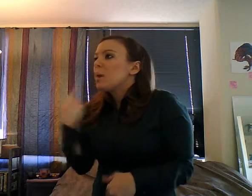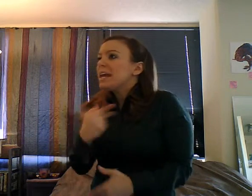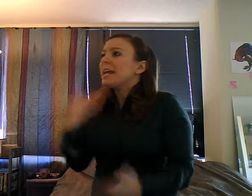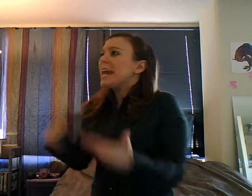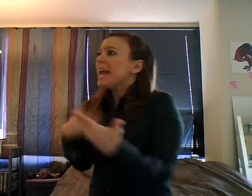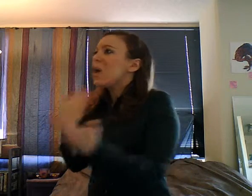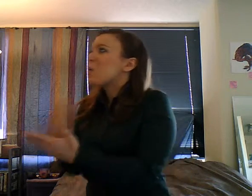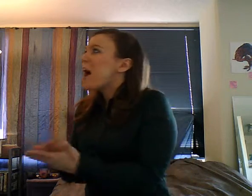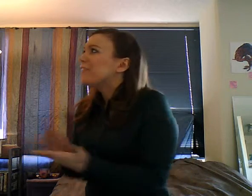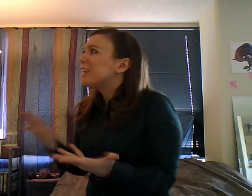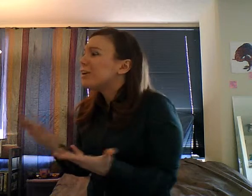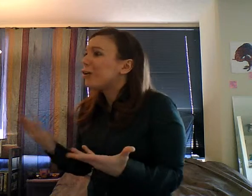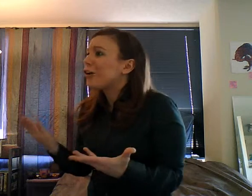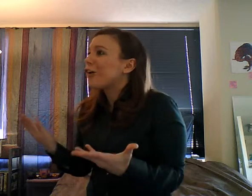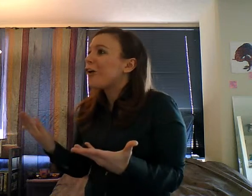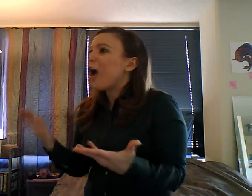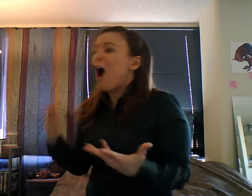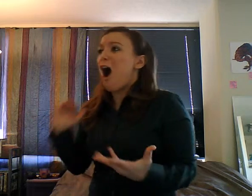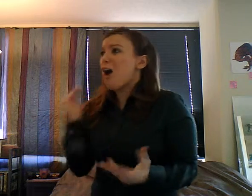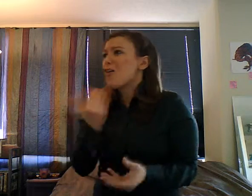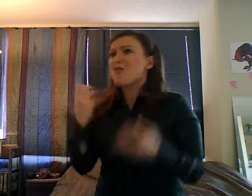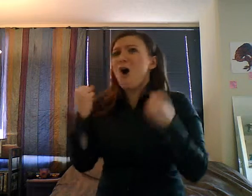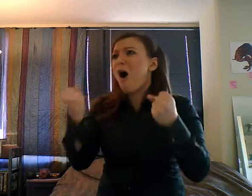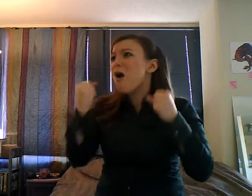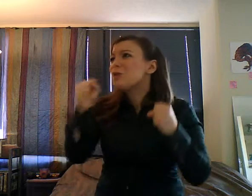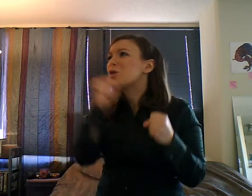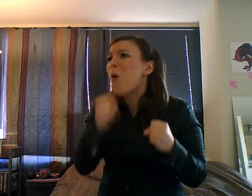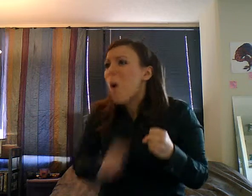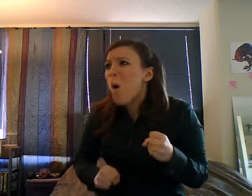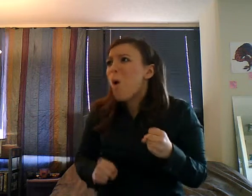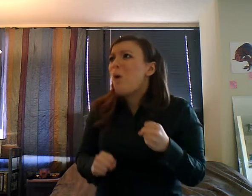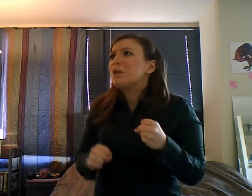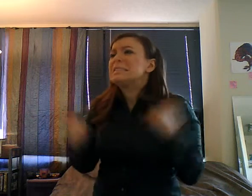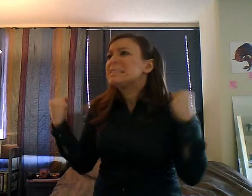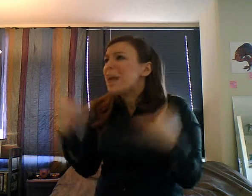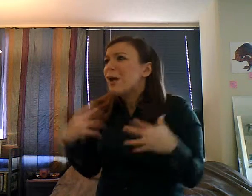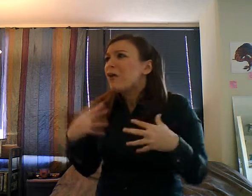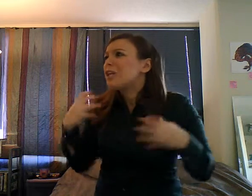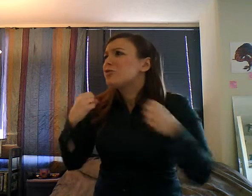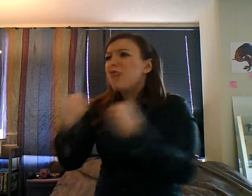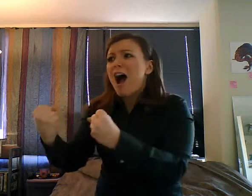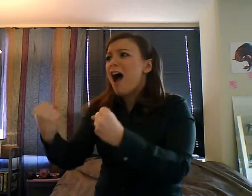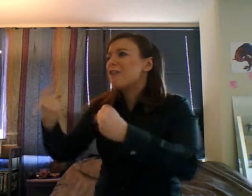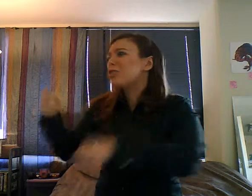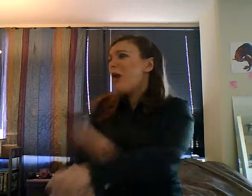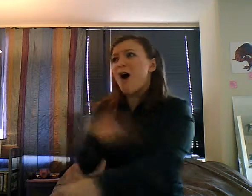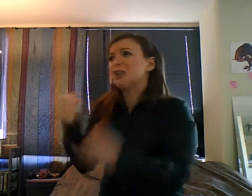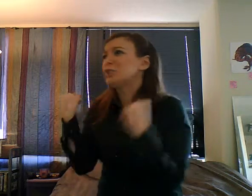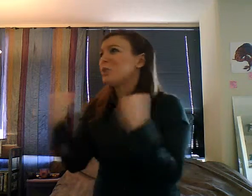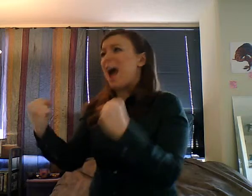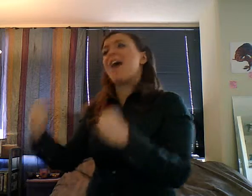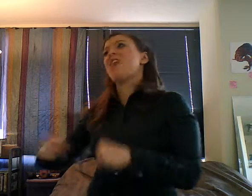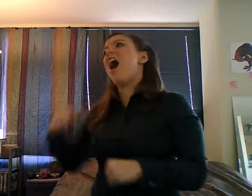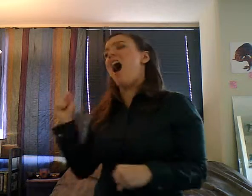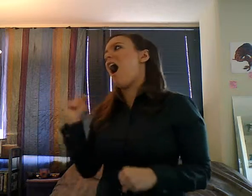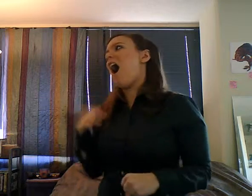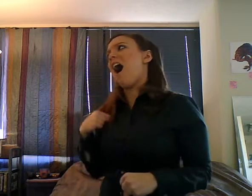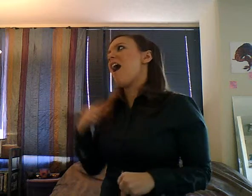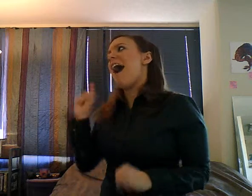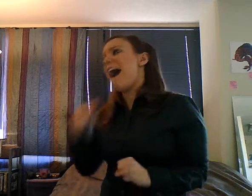got down to the train, and luckily it wasn't that hard getting down there, and we found a spot. Um, there was a lot